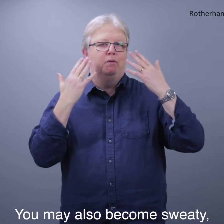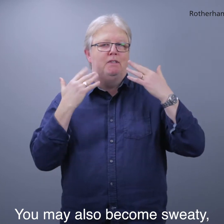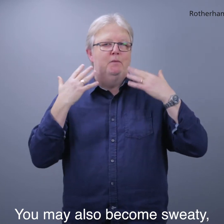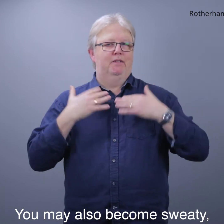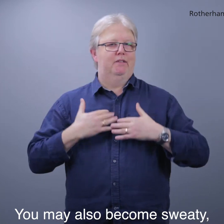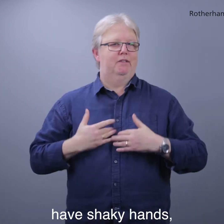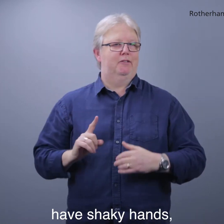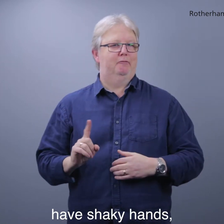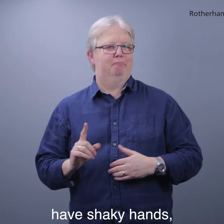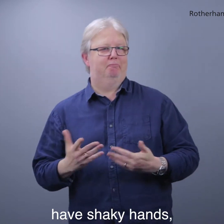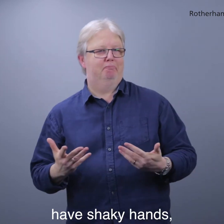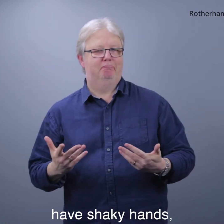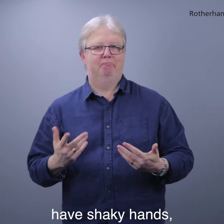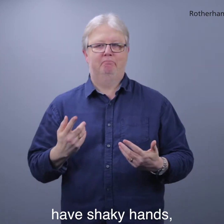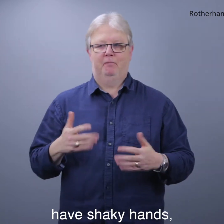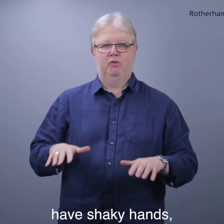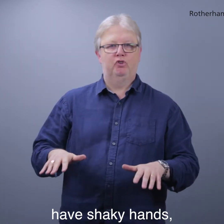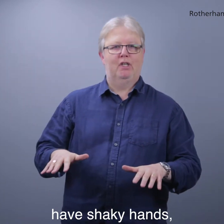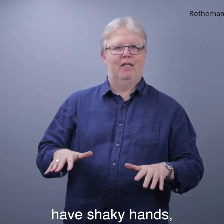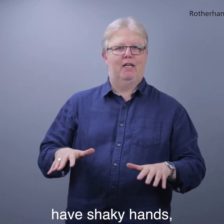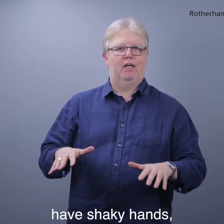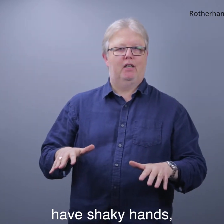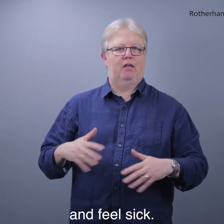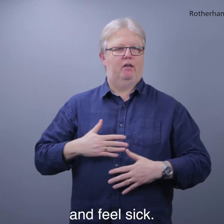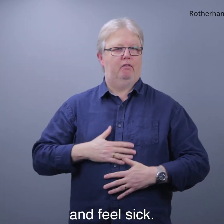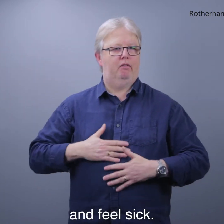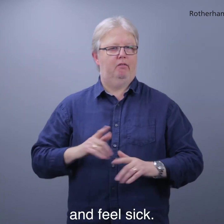have shaky hands, and feel sick.